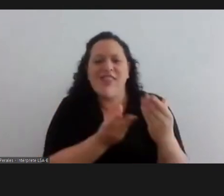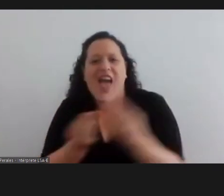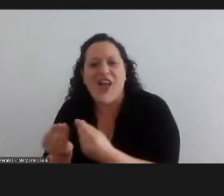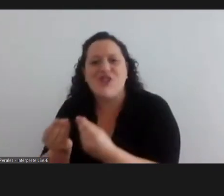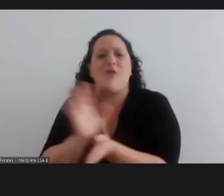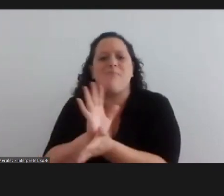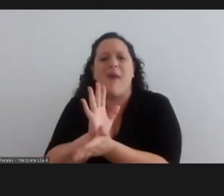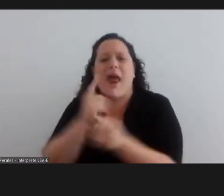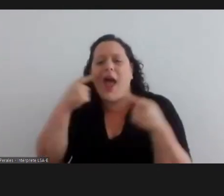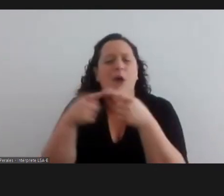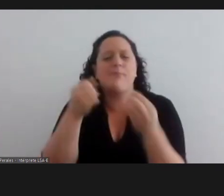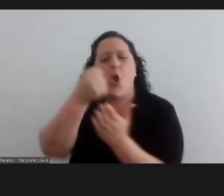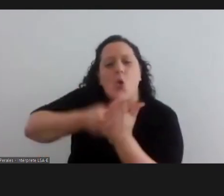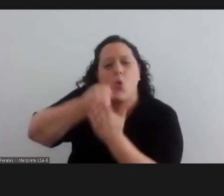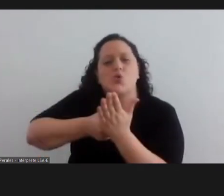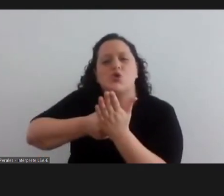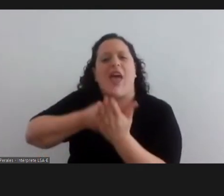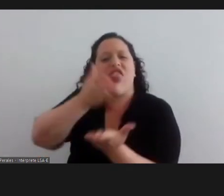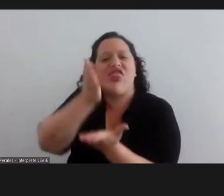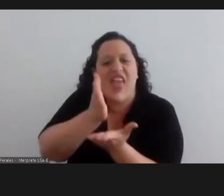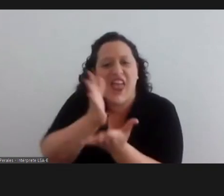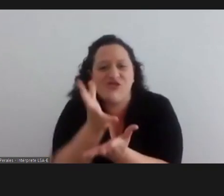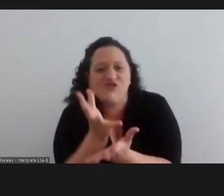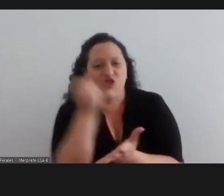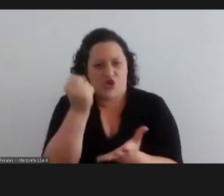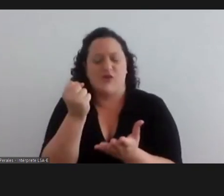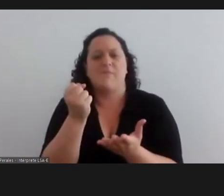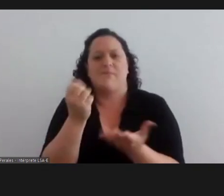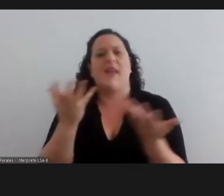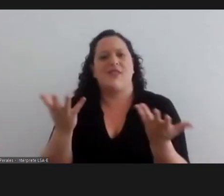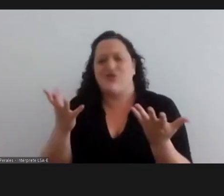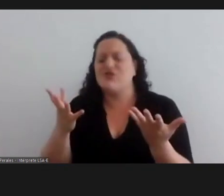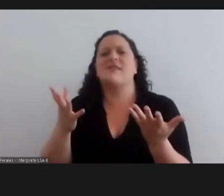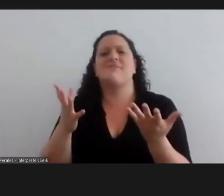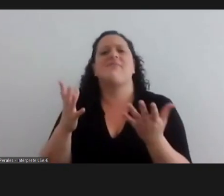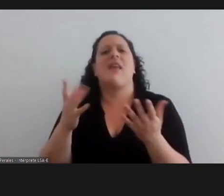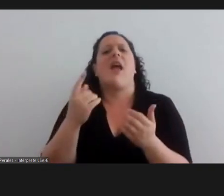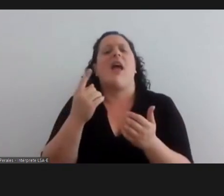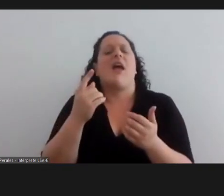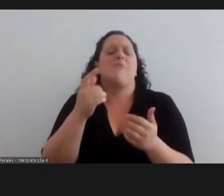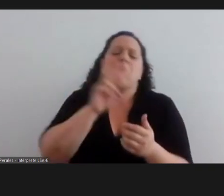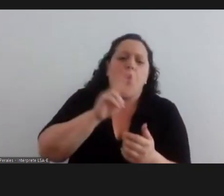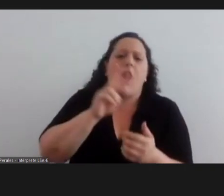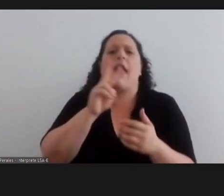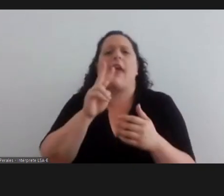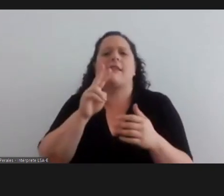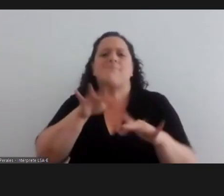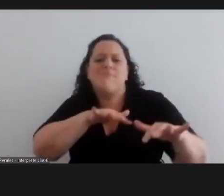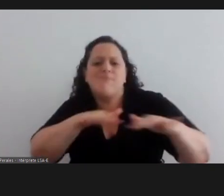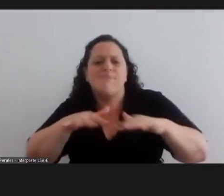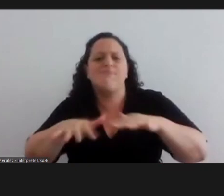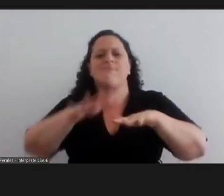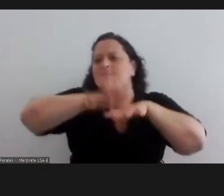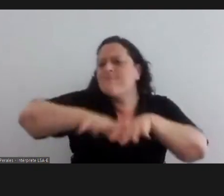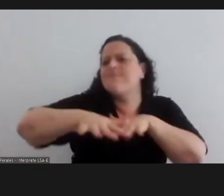rights for every woman in this position. For every woman who has struggled and who